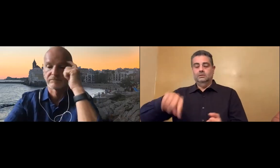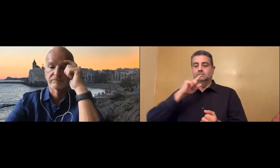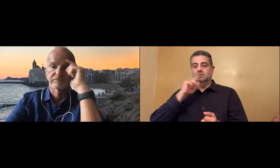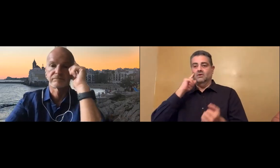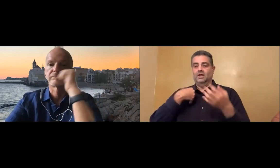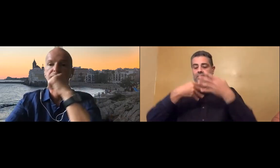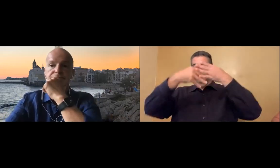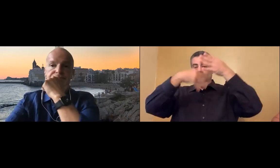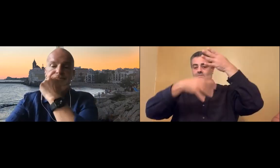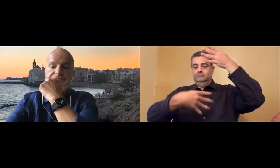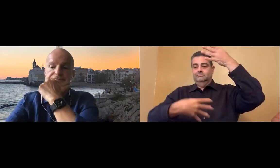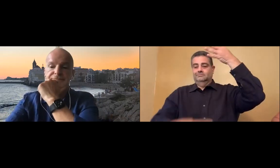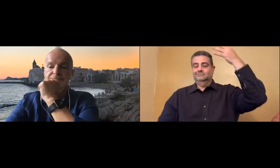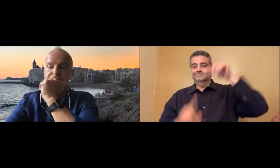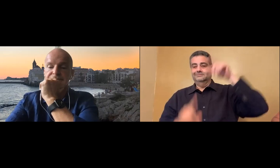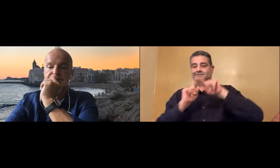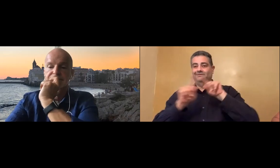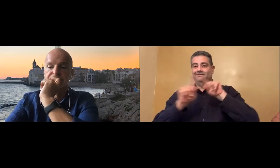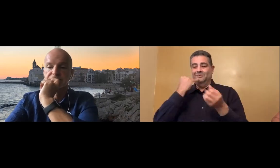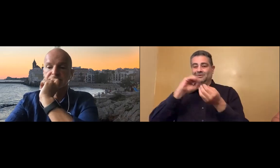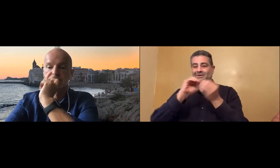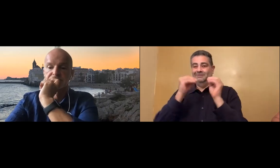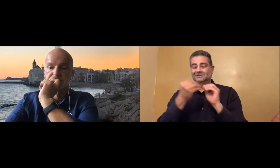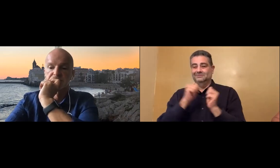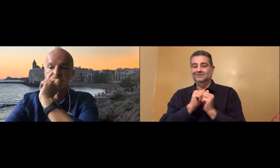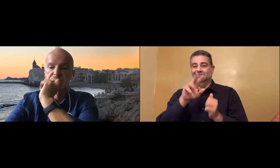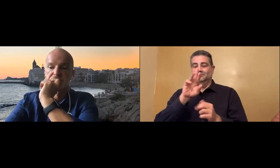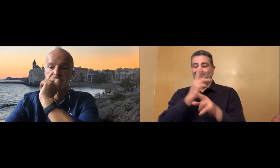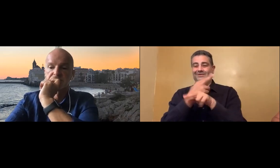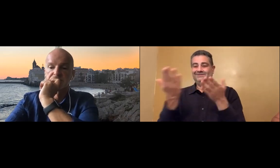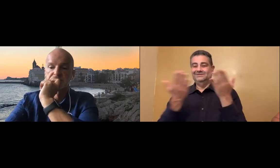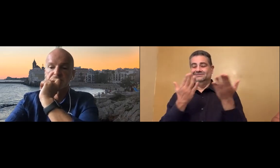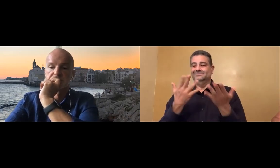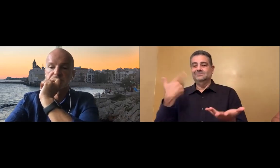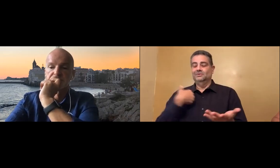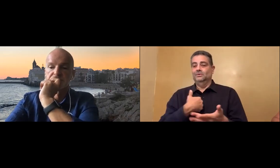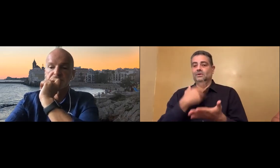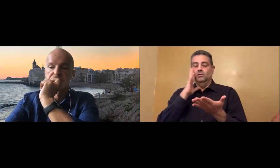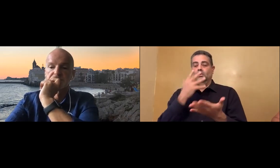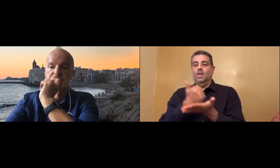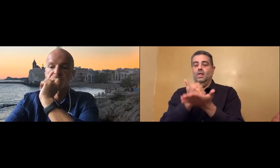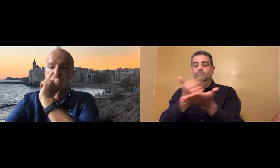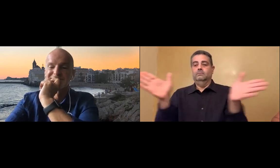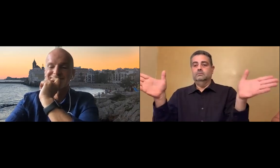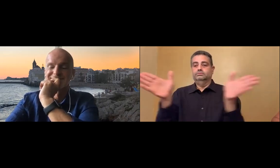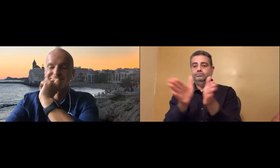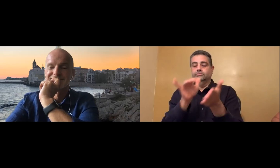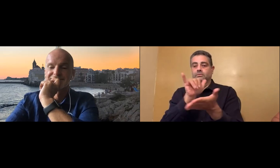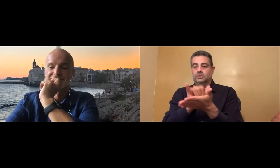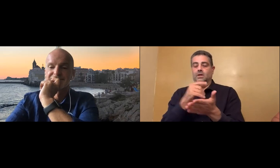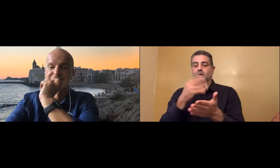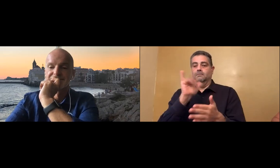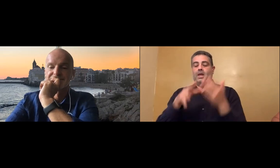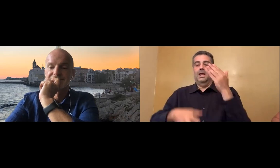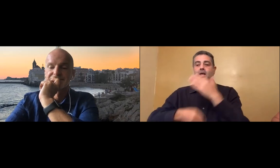little confusing. In deaf people though, you've got a whole host of phone numbers that you use to access different relay services.